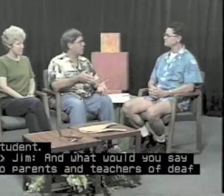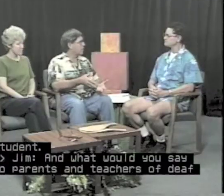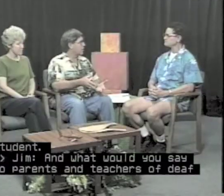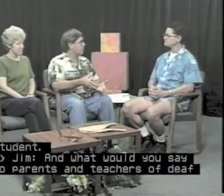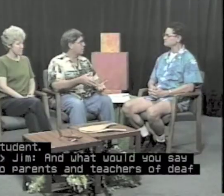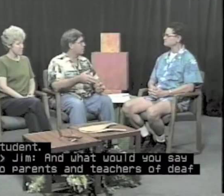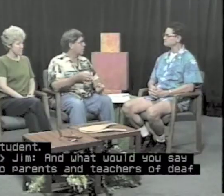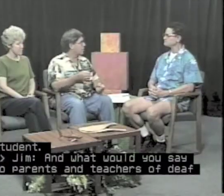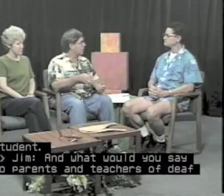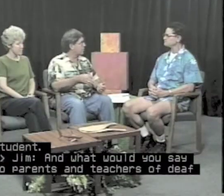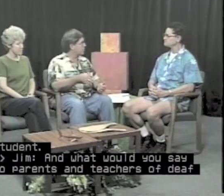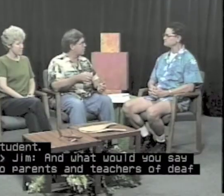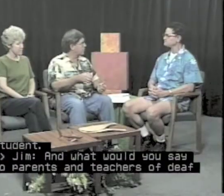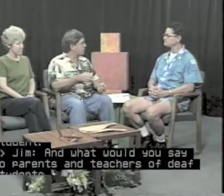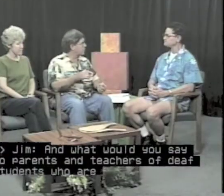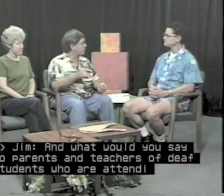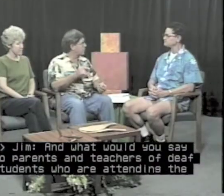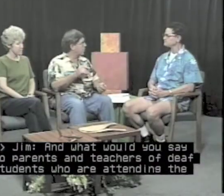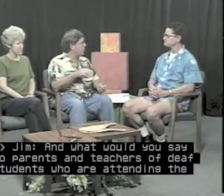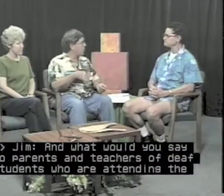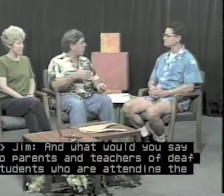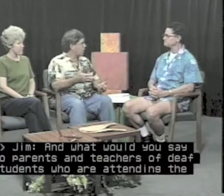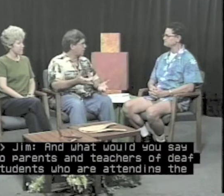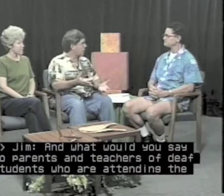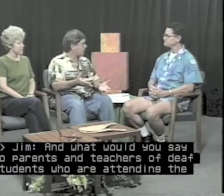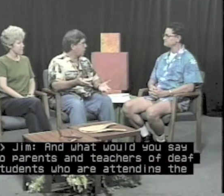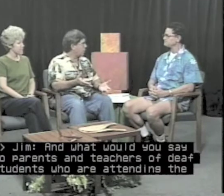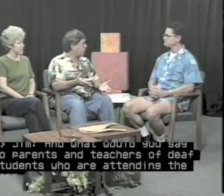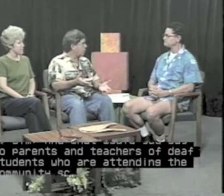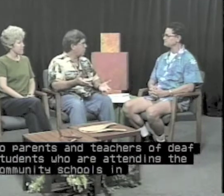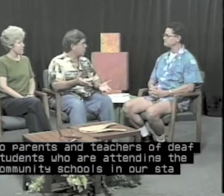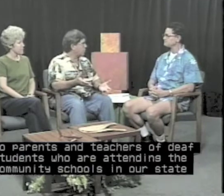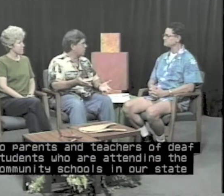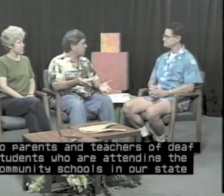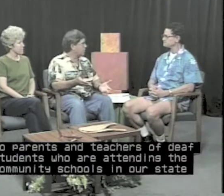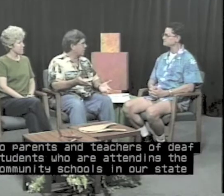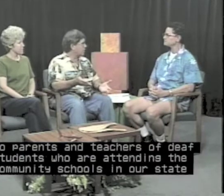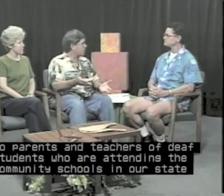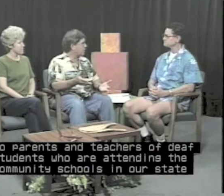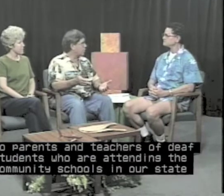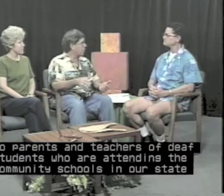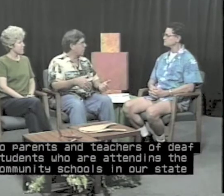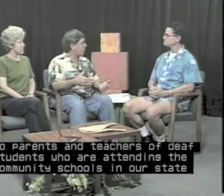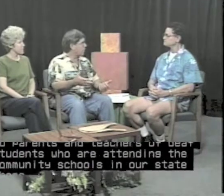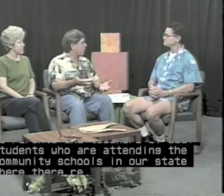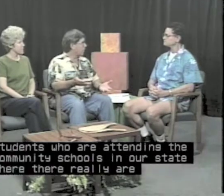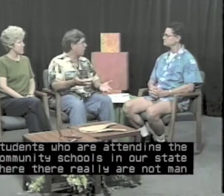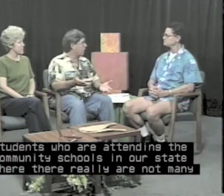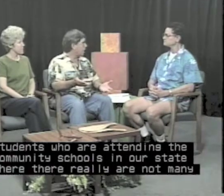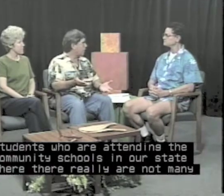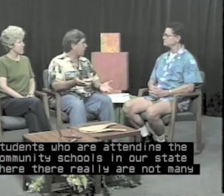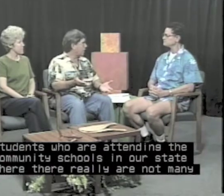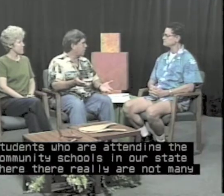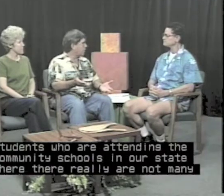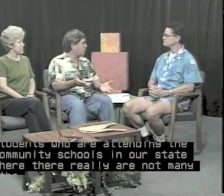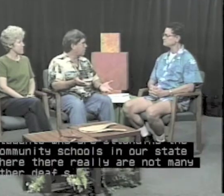teachers of deaf students who are attending the community schools in our state where there really are not many other deaf